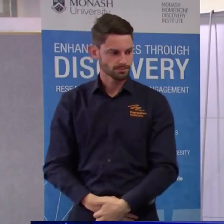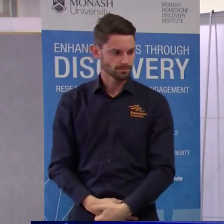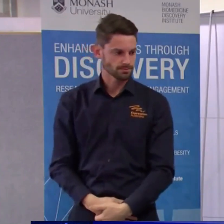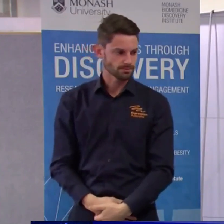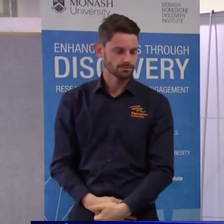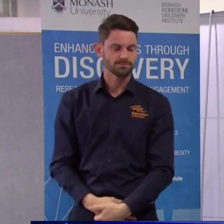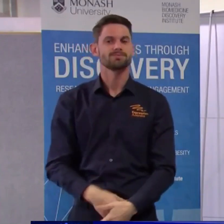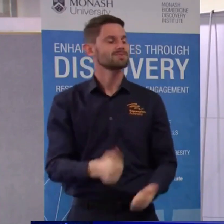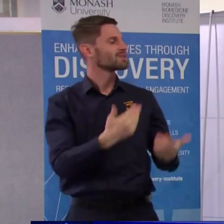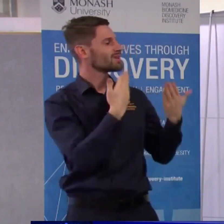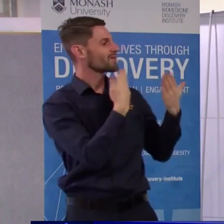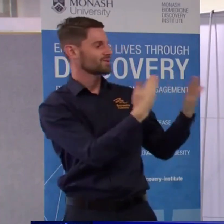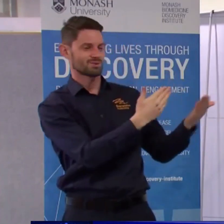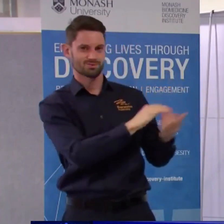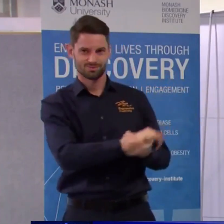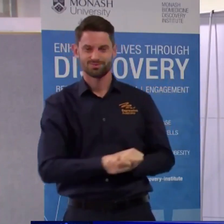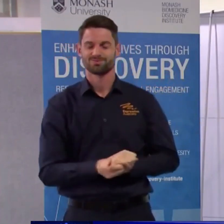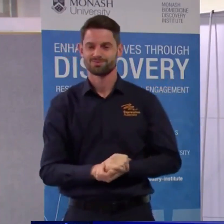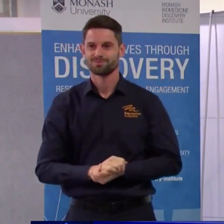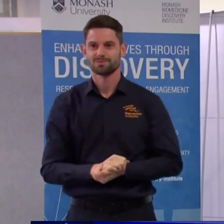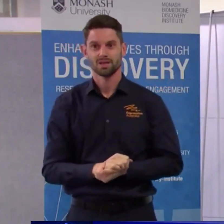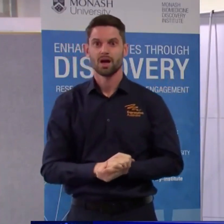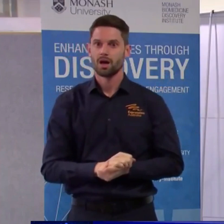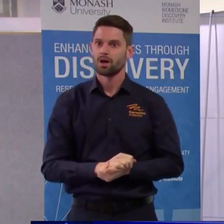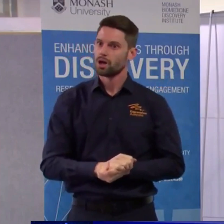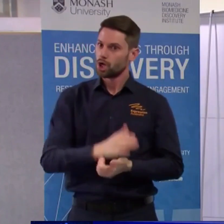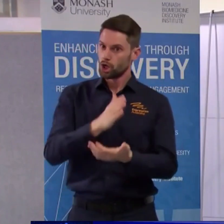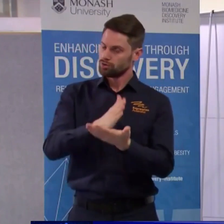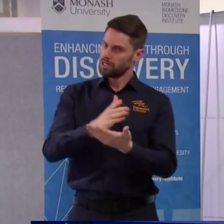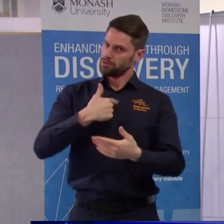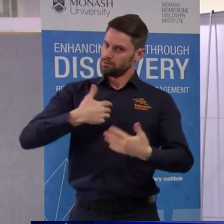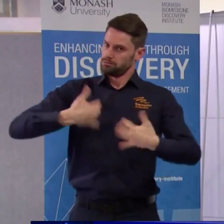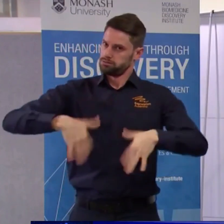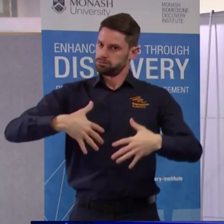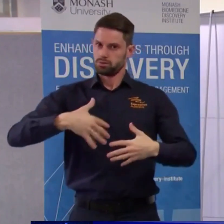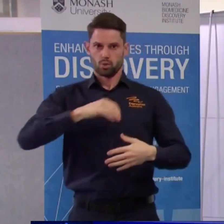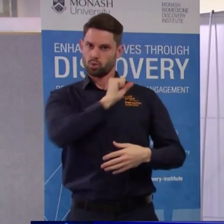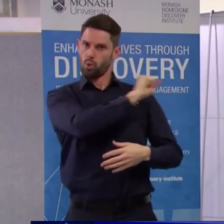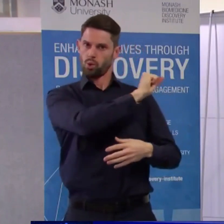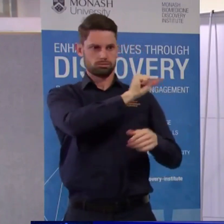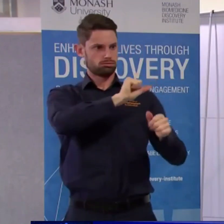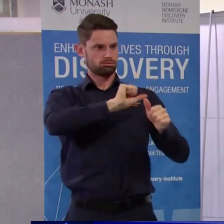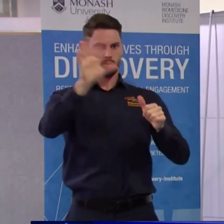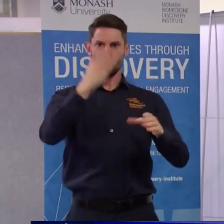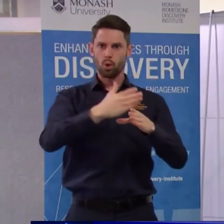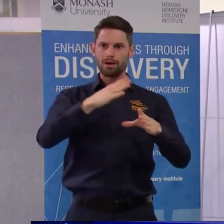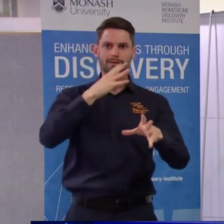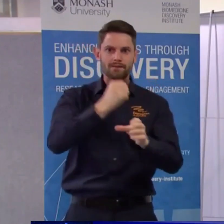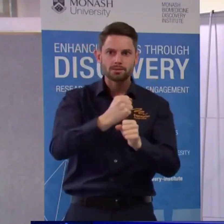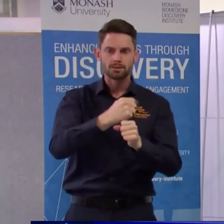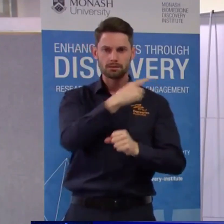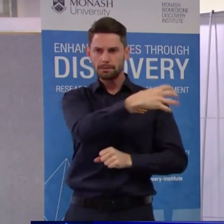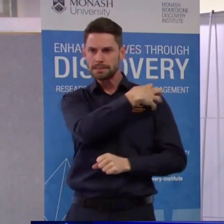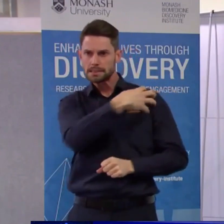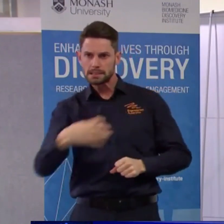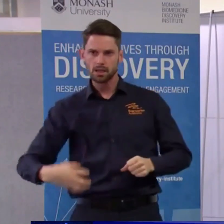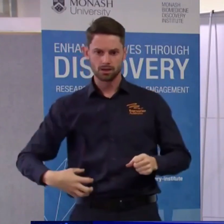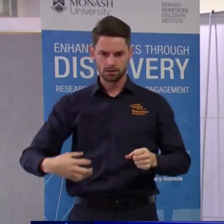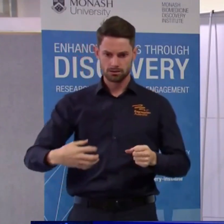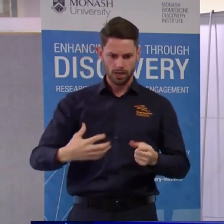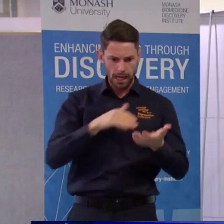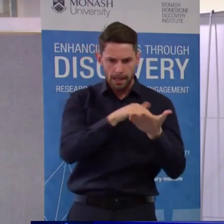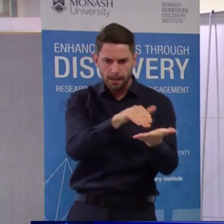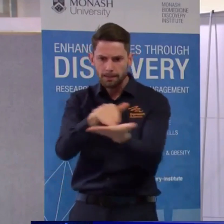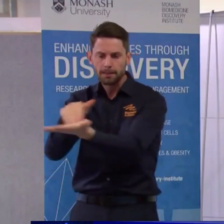Thanks very much Minister and it really I think is a tribute to your leadership and following expert